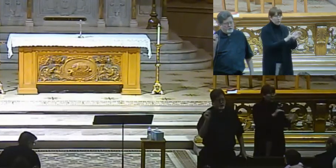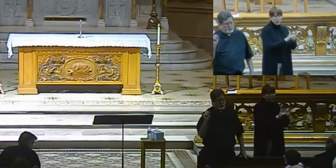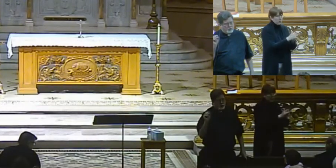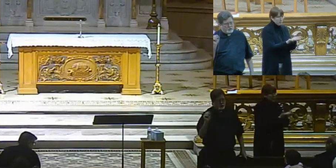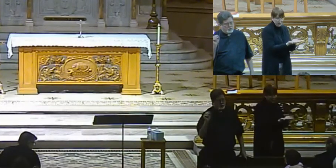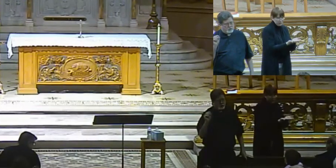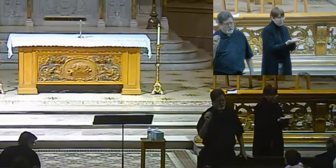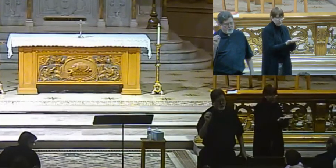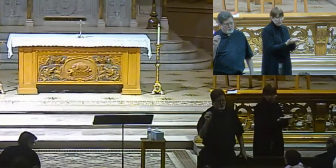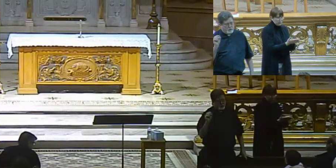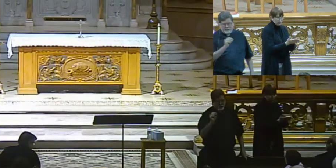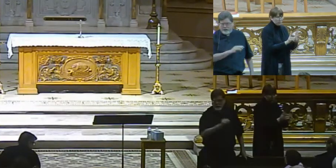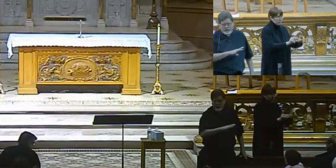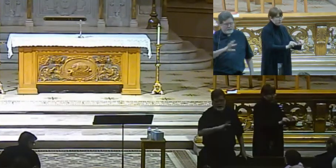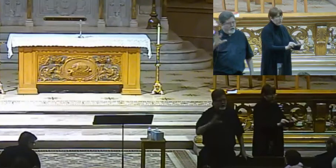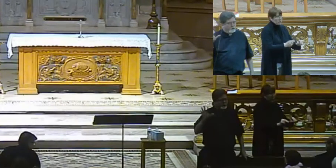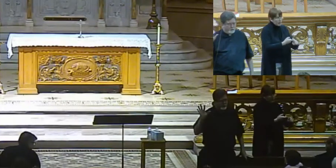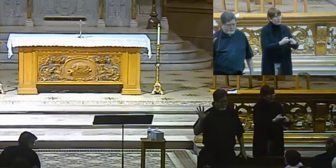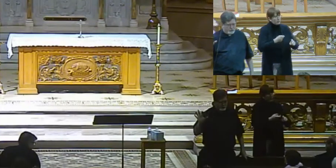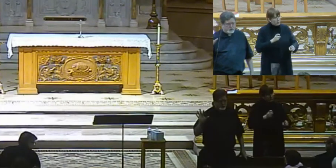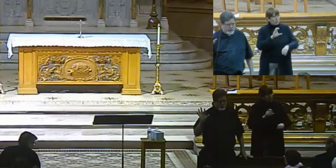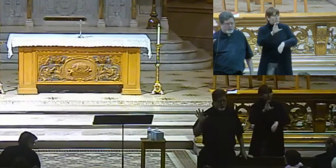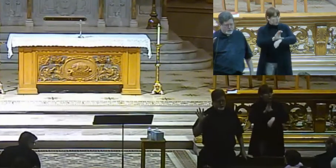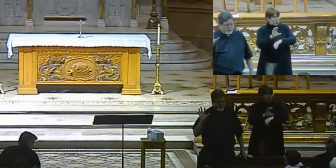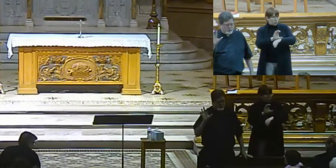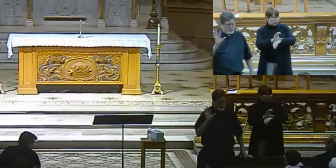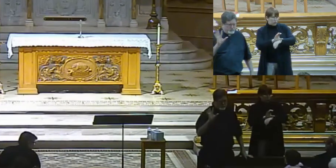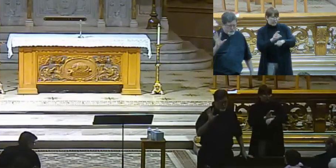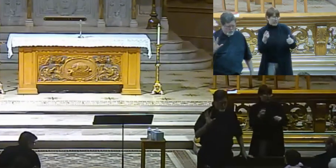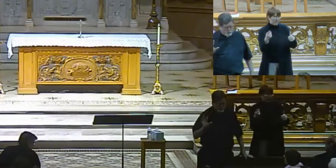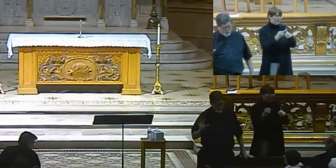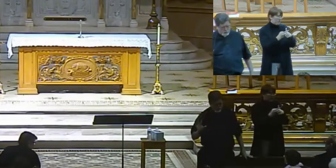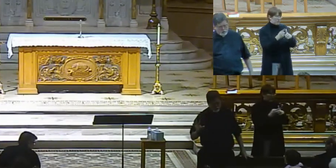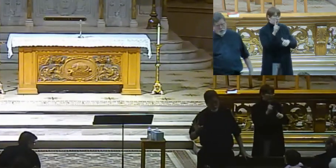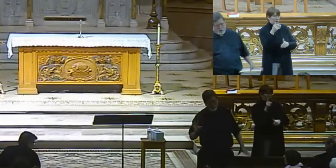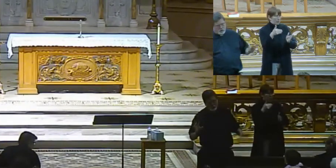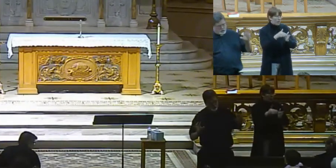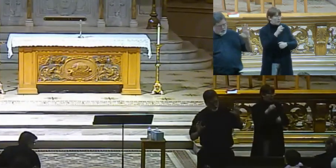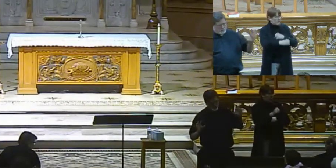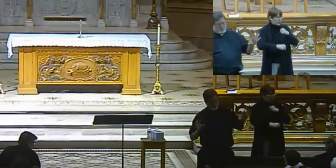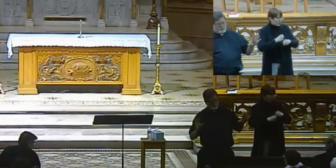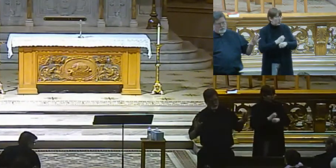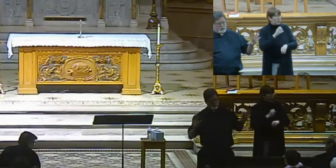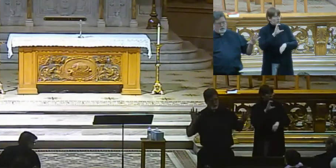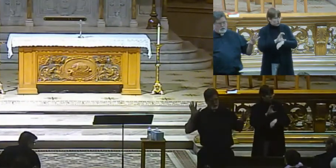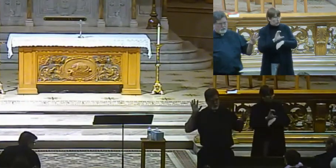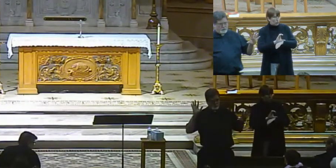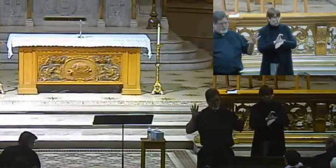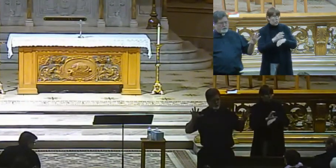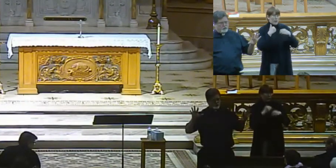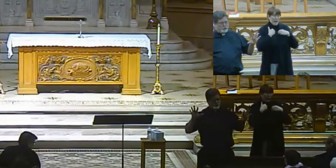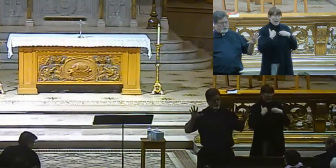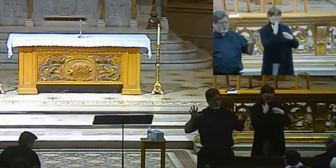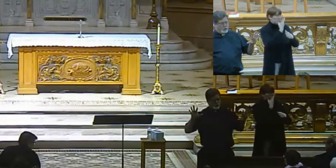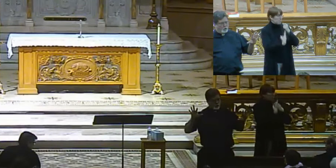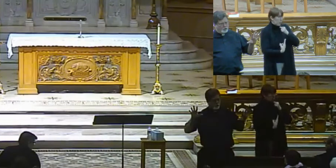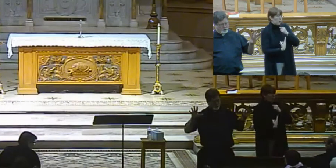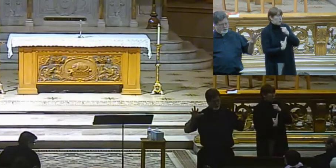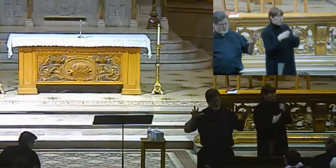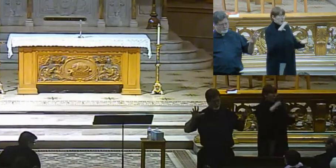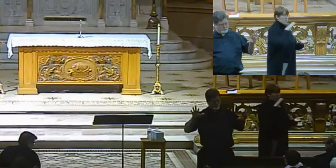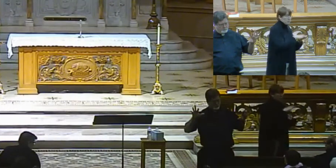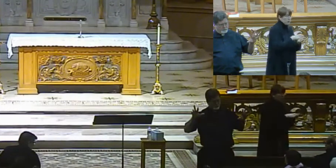of the Church. All right? We have had, for the first thousand years of the Church, celibate clergy and married clergy